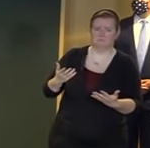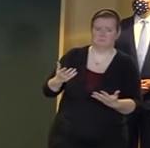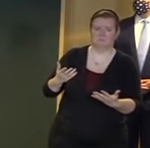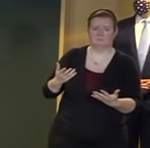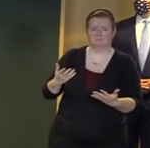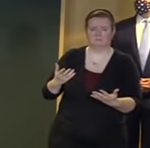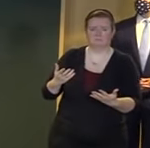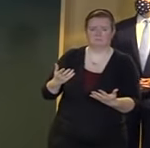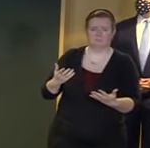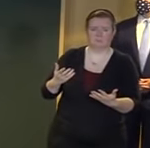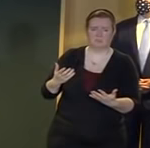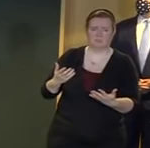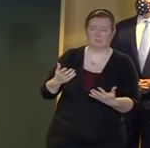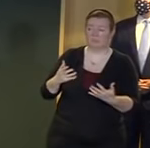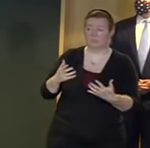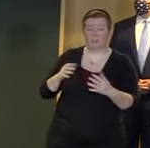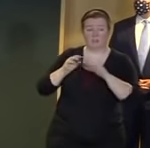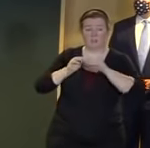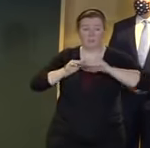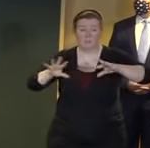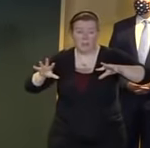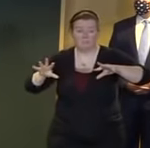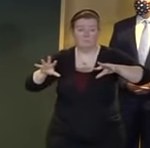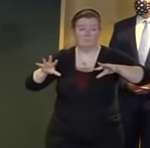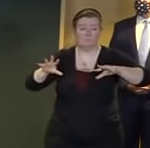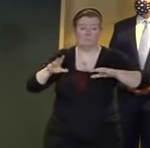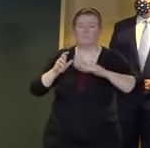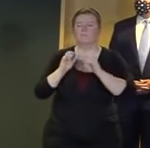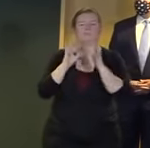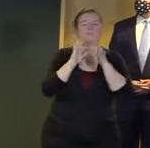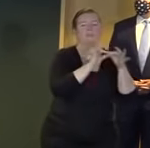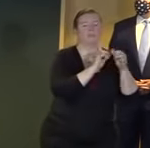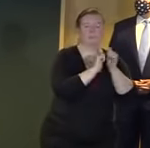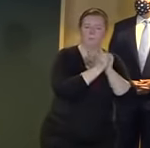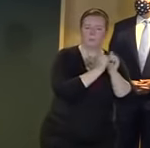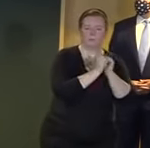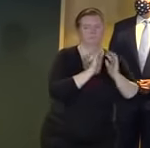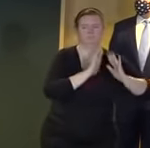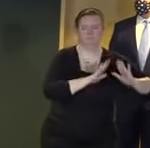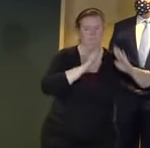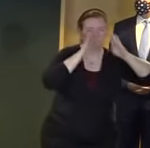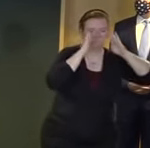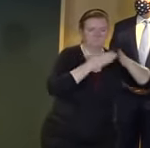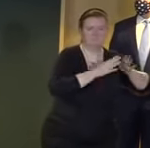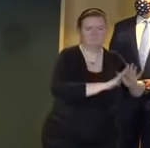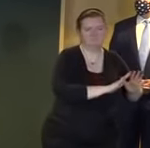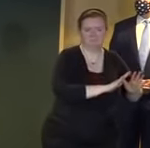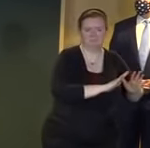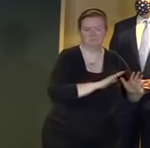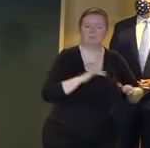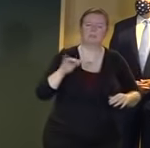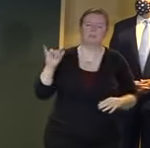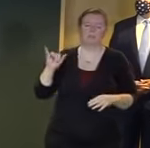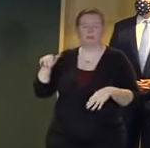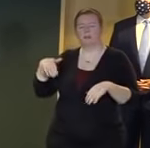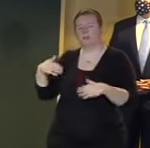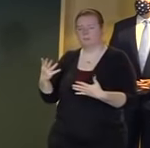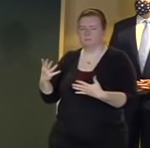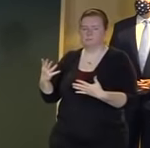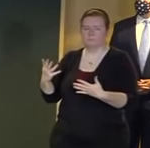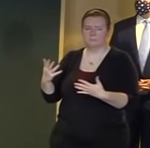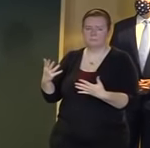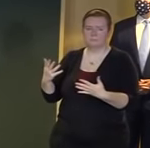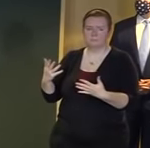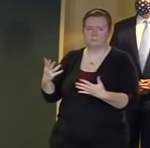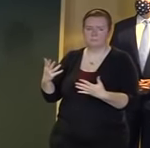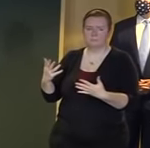outbreak was not related to athletic activity uh and so in other words it was outside of the lines of uh